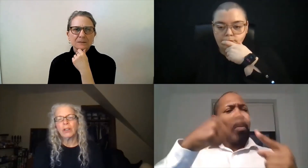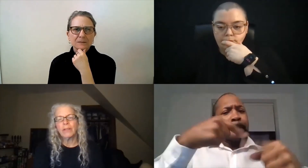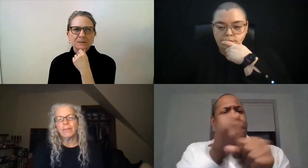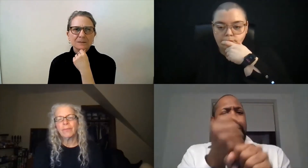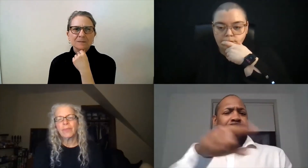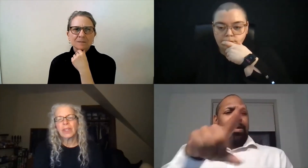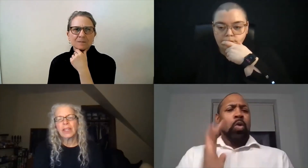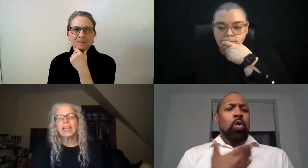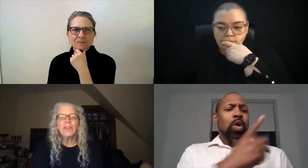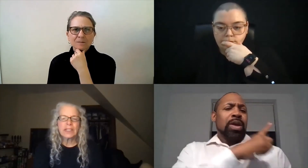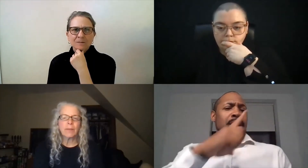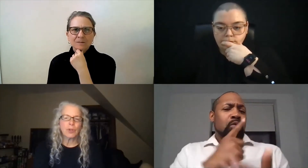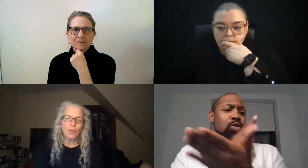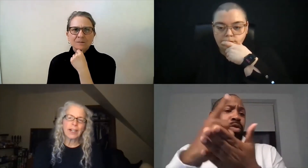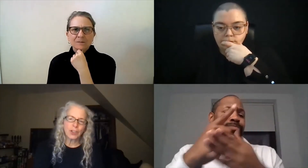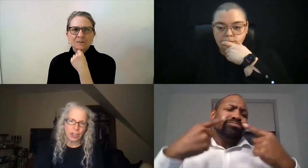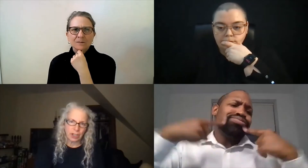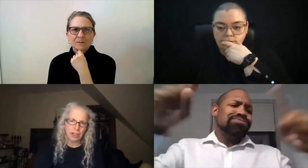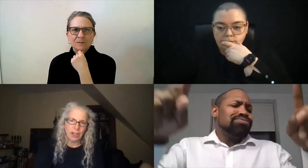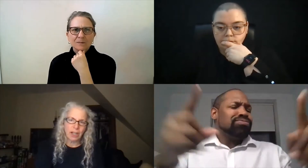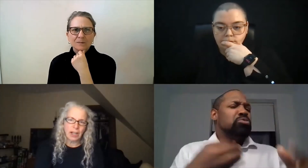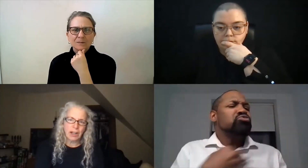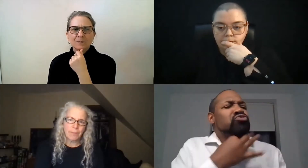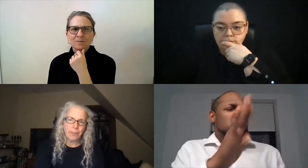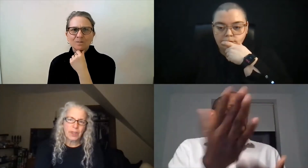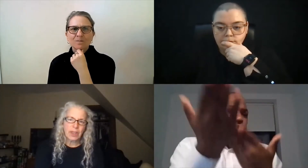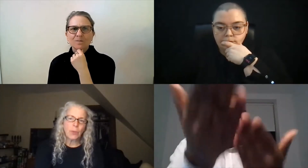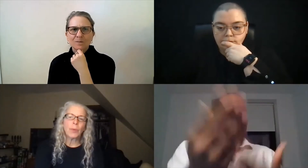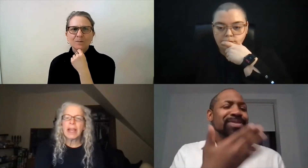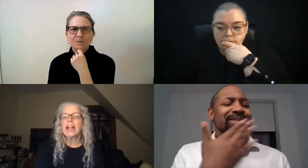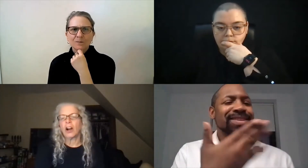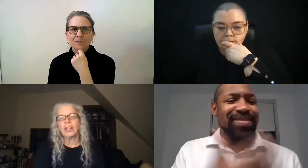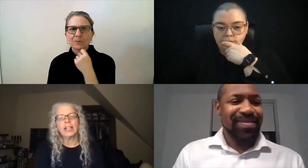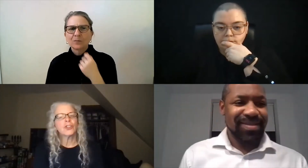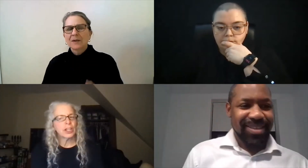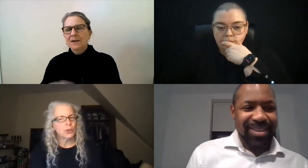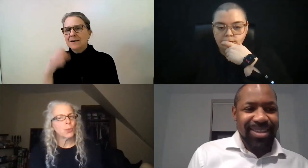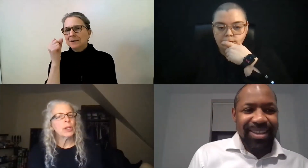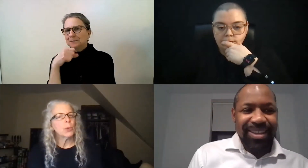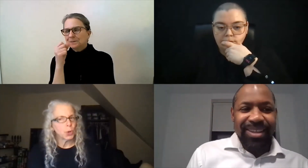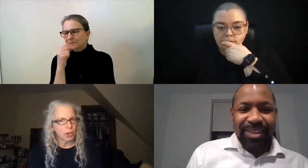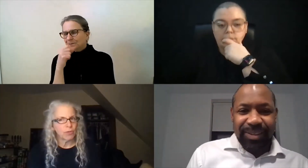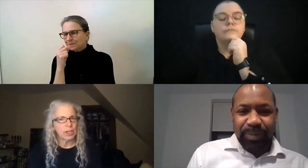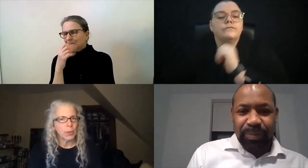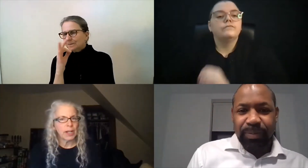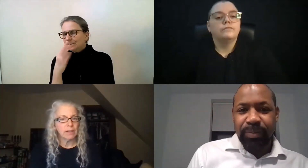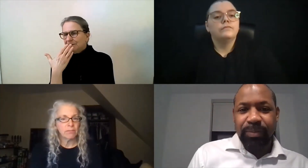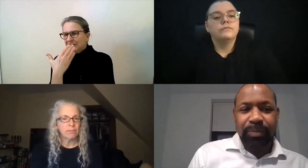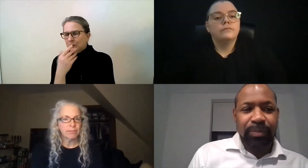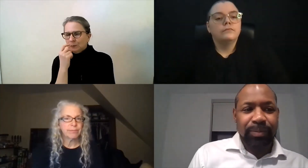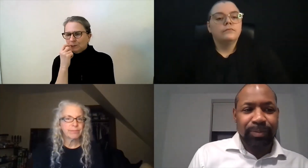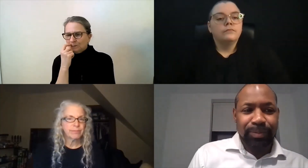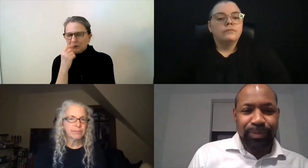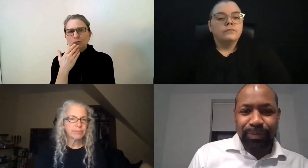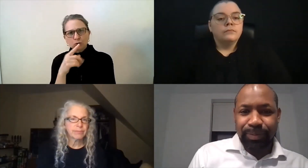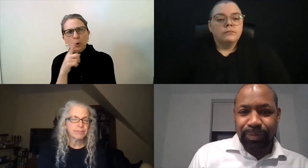could give us some direction that would make our legislative week work really well.